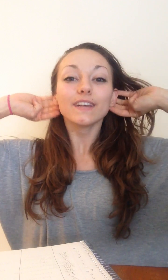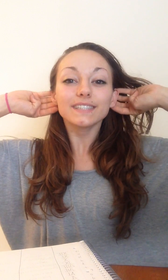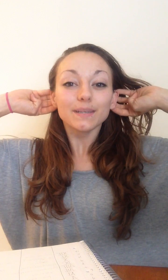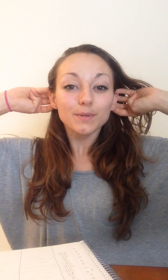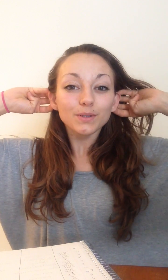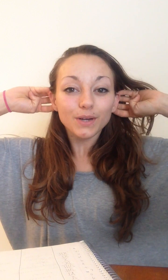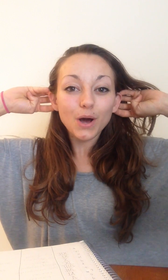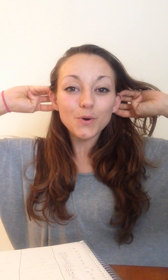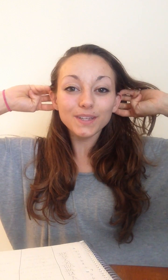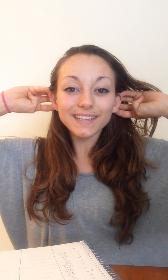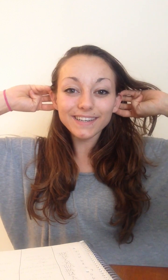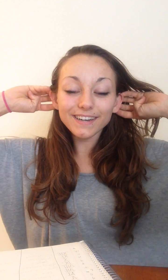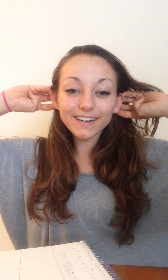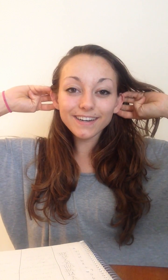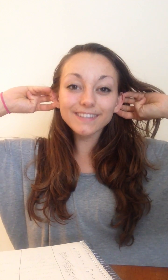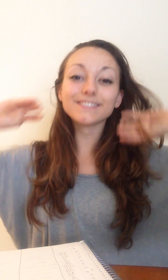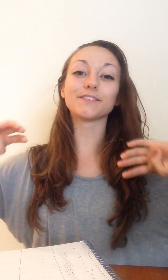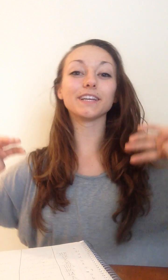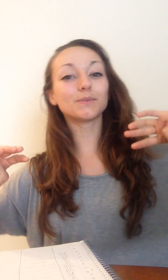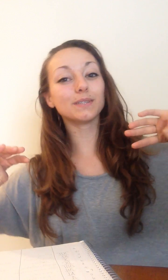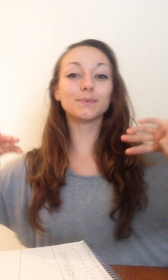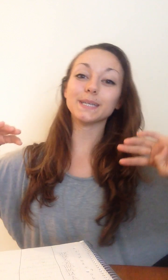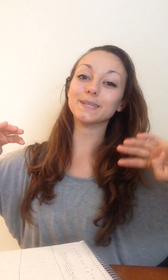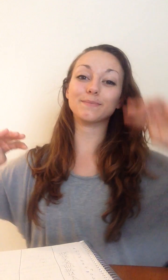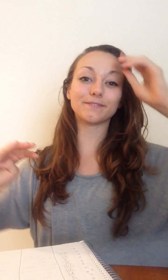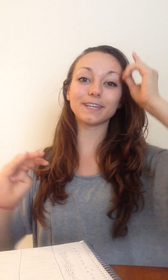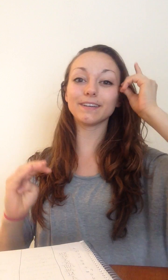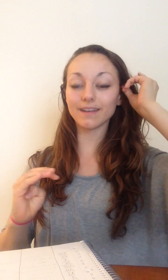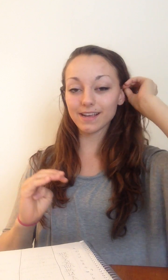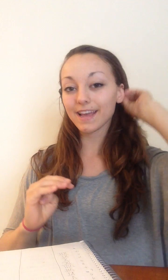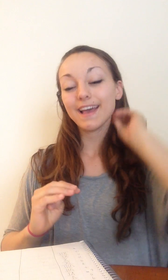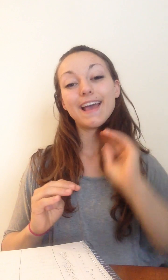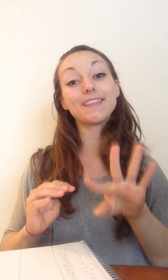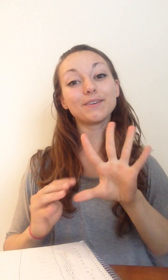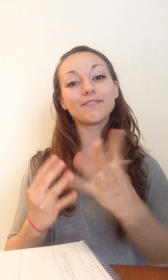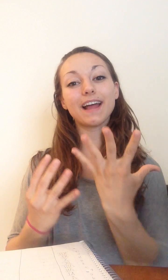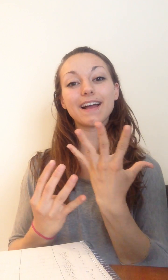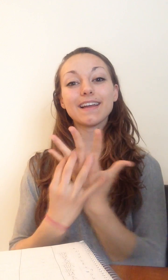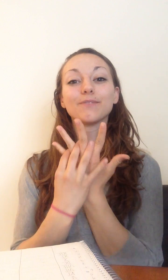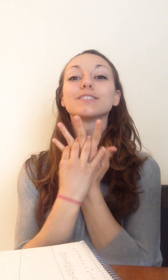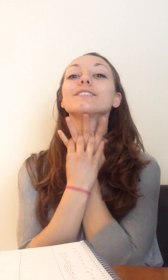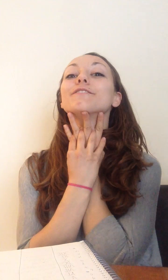vestibular cochlear. It's for equilibrium and for hearing. And then you have nine, which is your